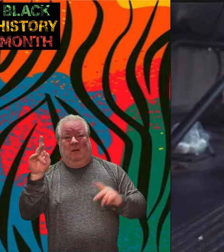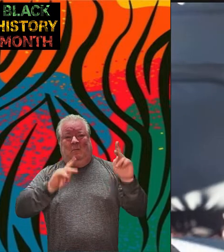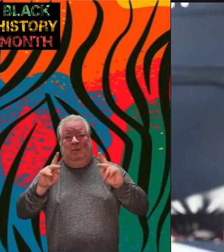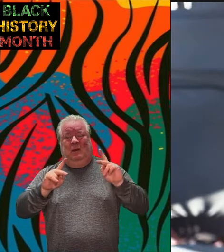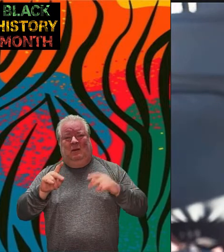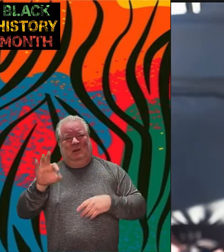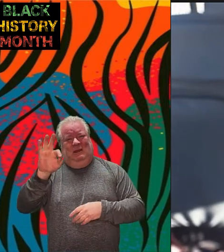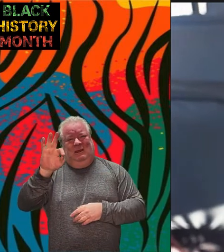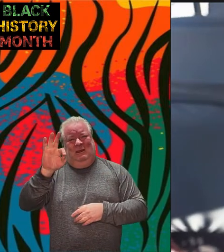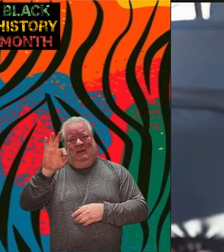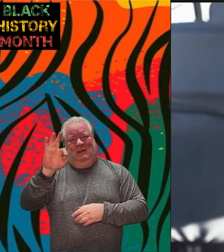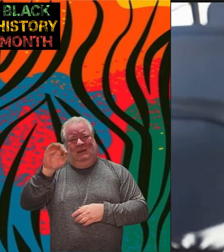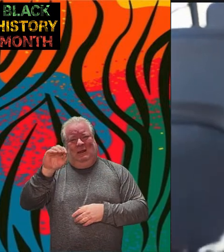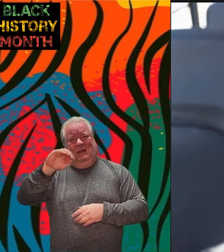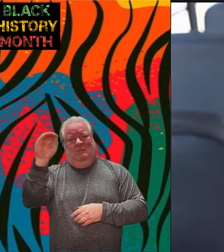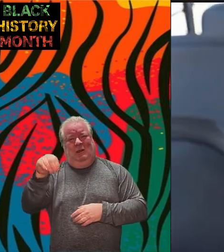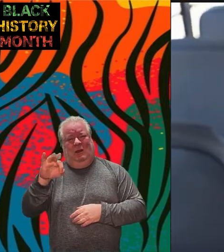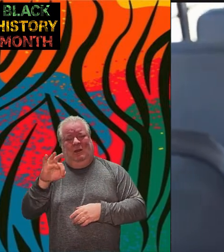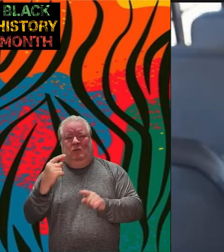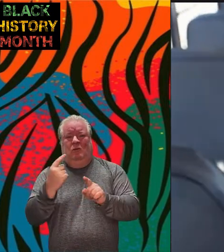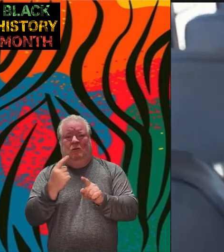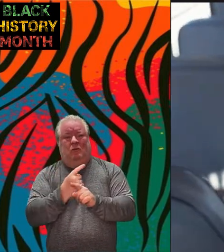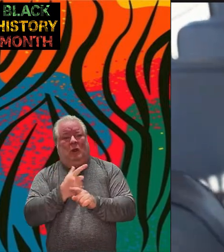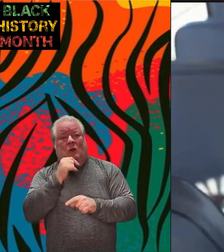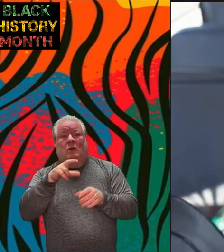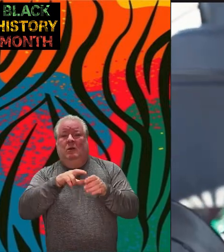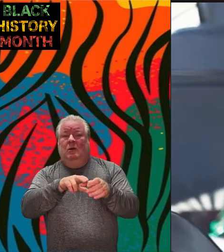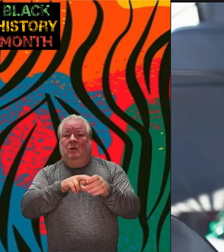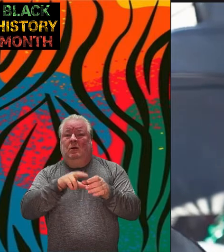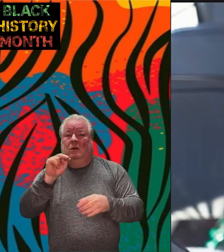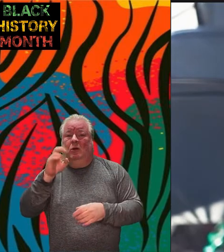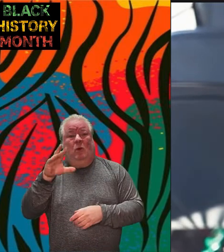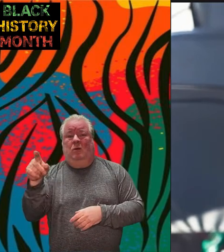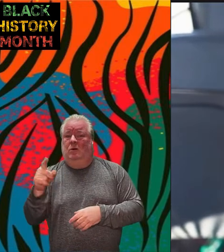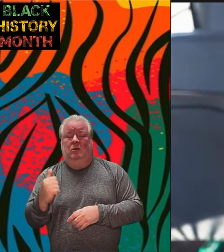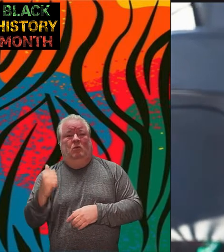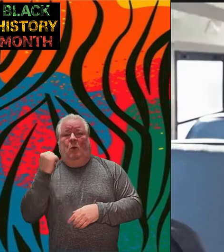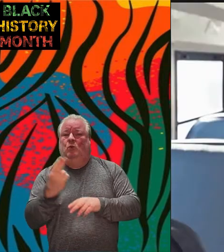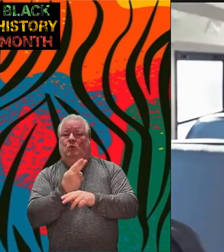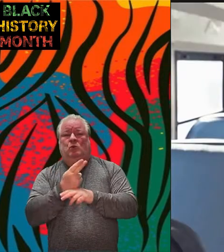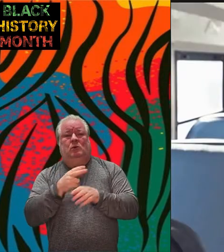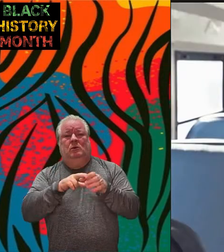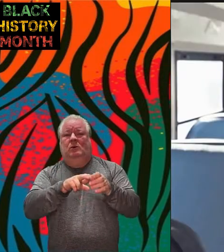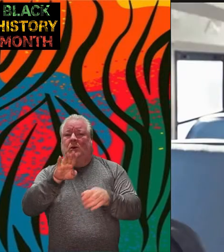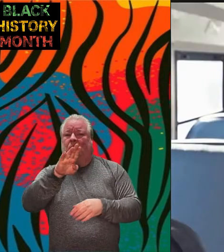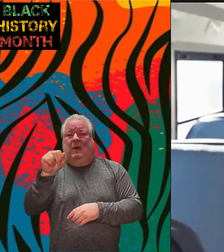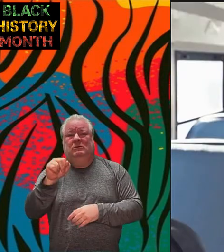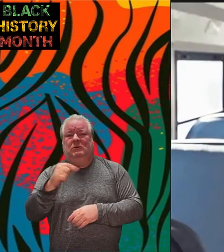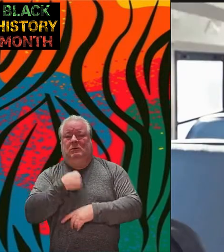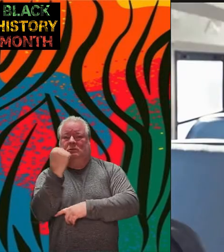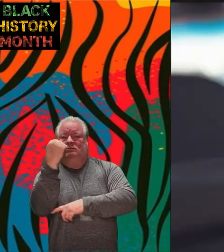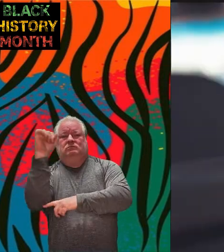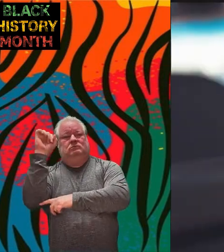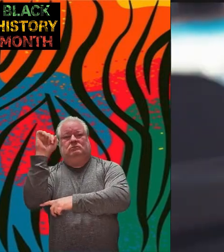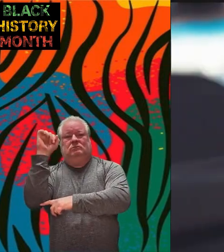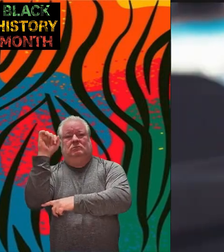at least of the regular Negro bus passengers are staying off the buses and we plan to continue until something is